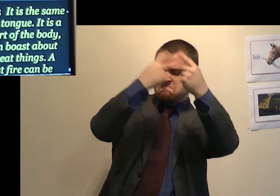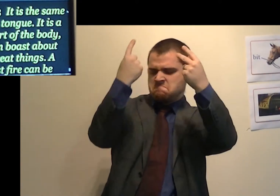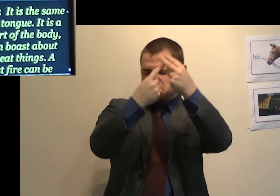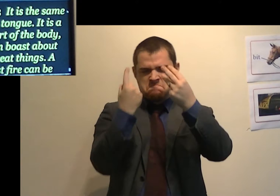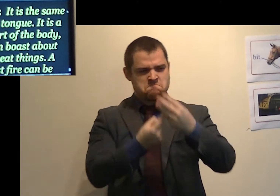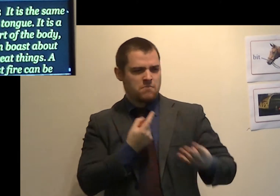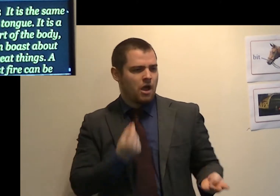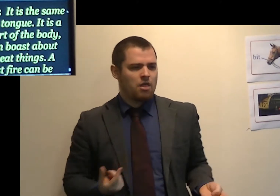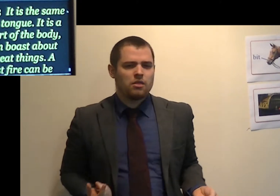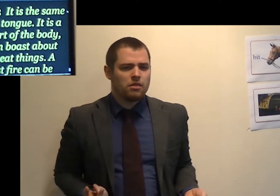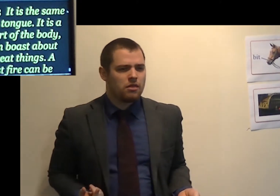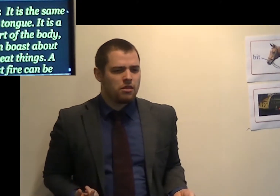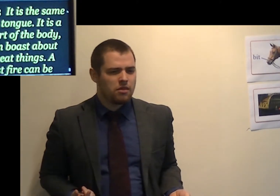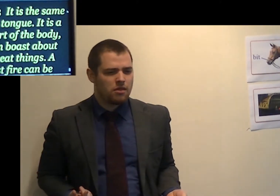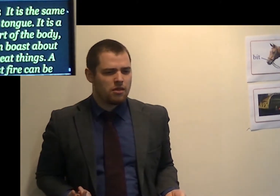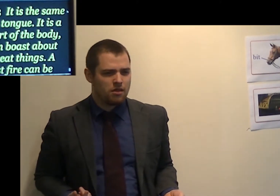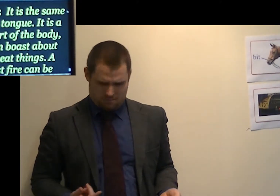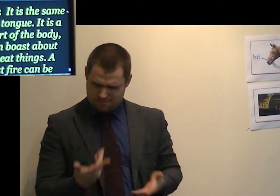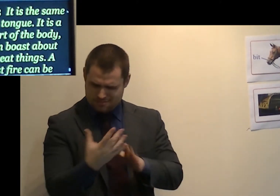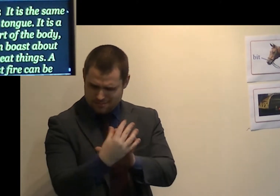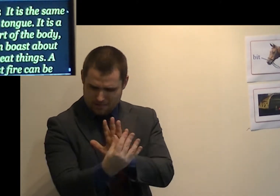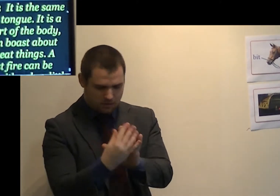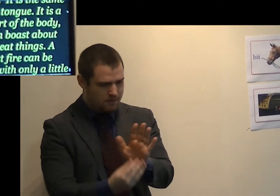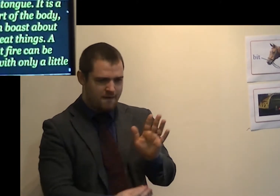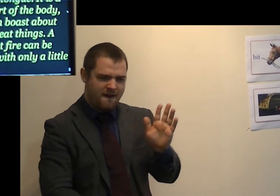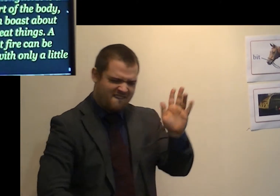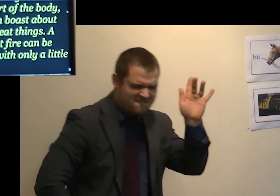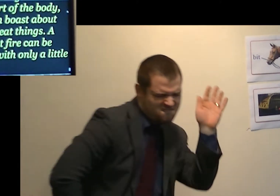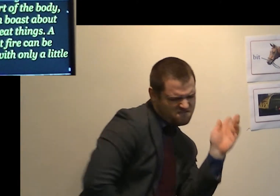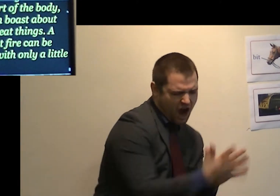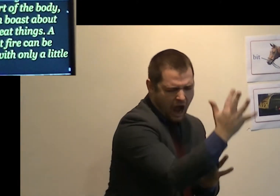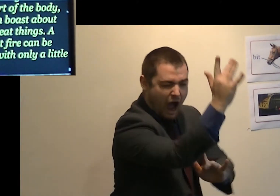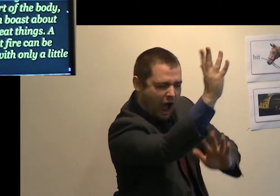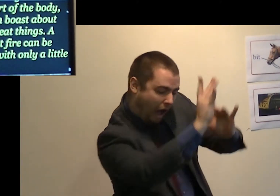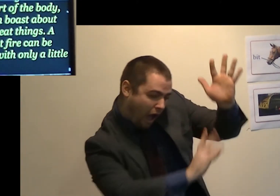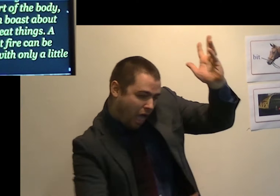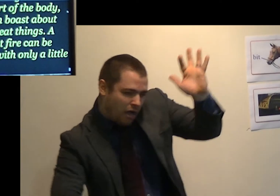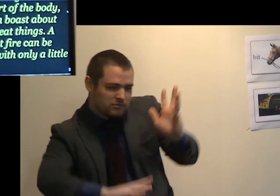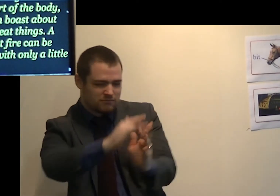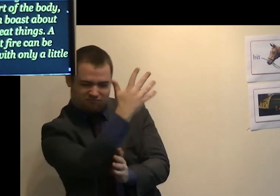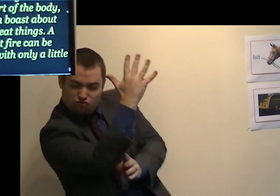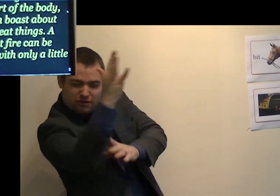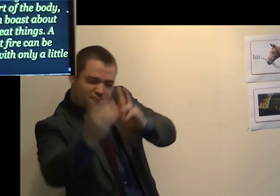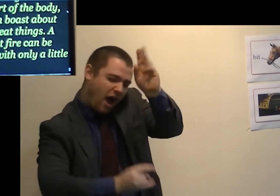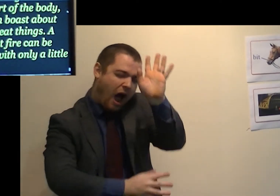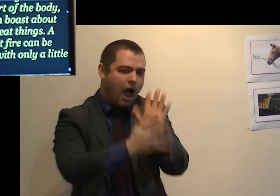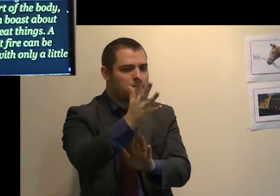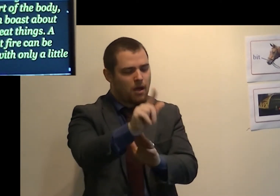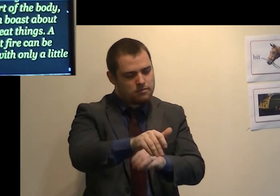A big forest fire can be started with only a little flame above.